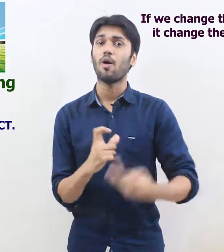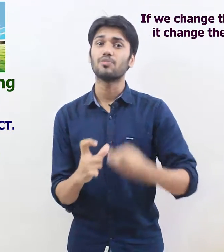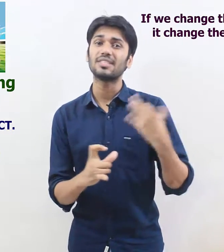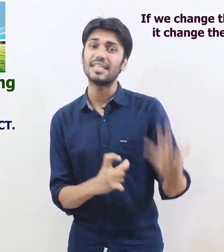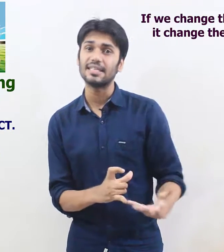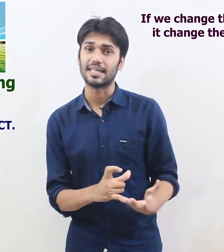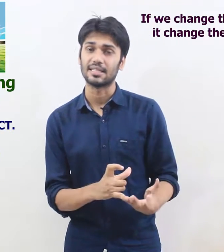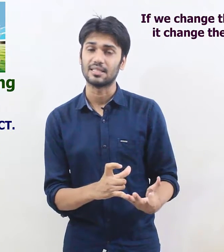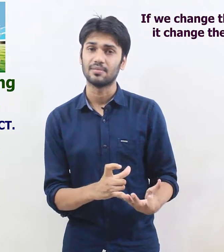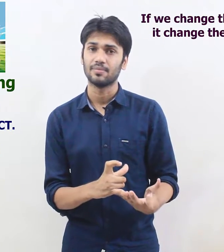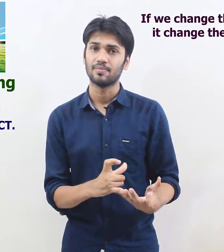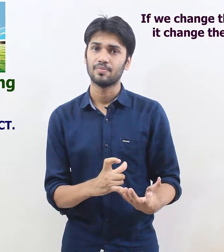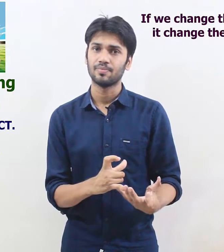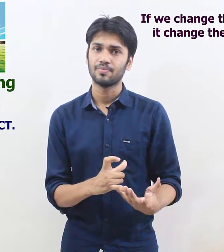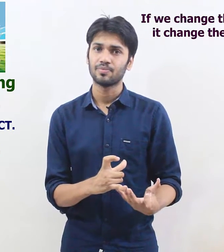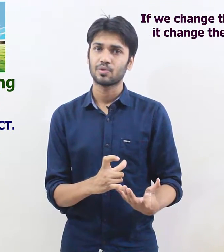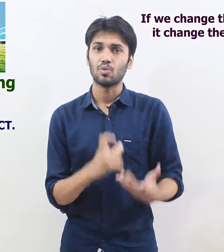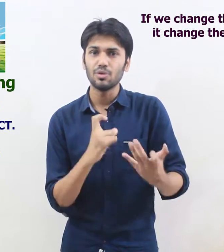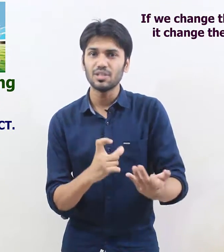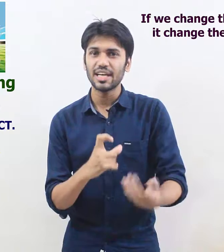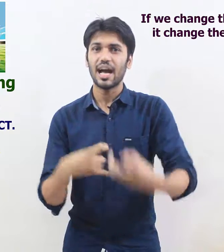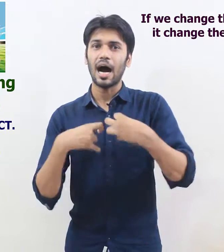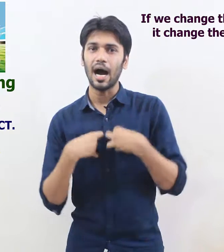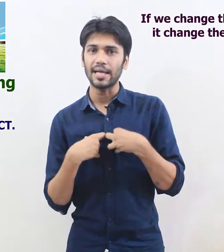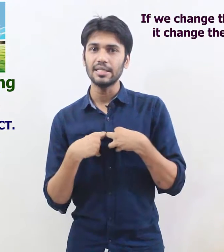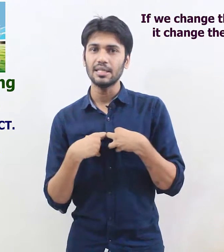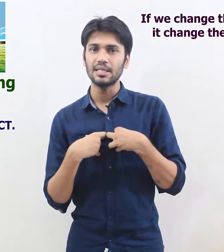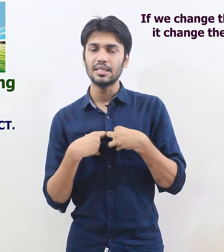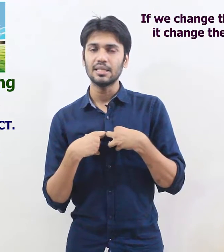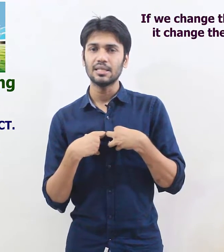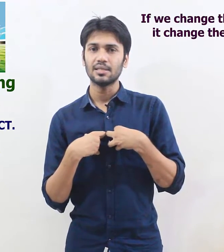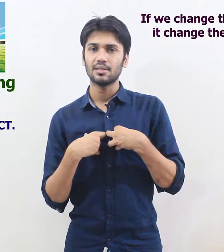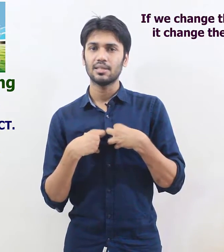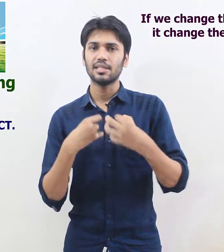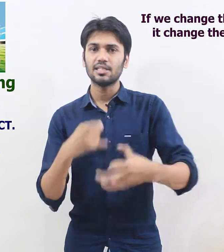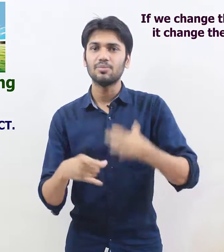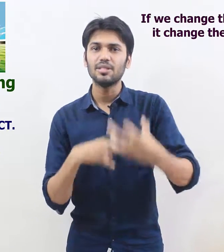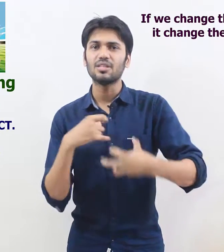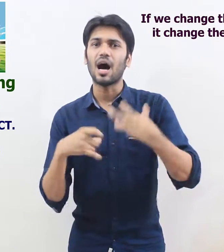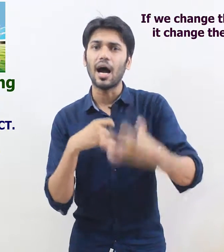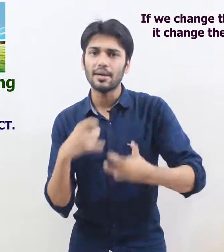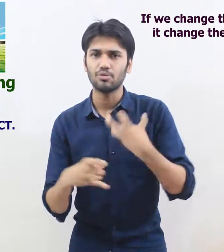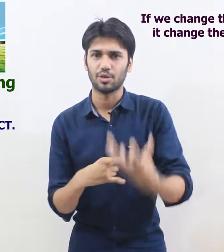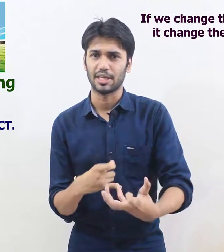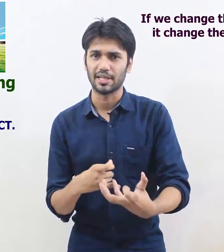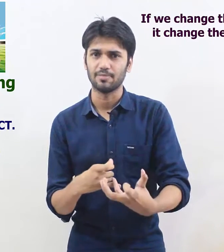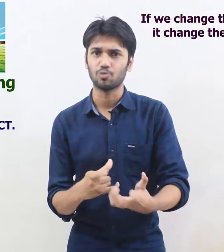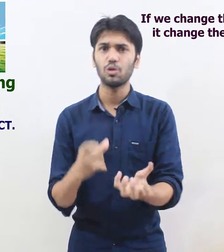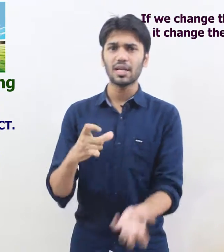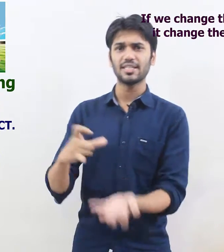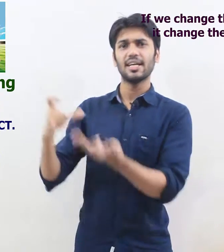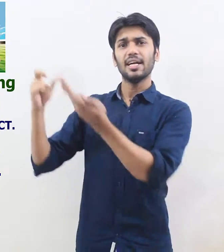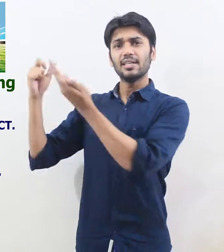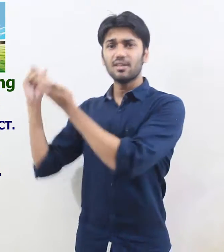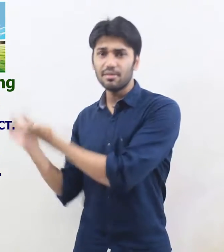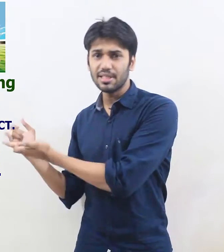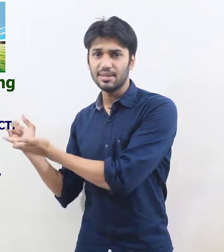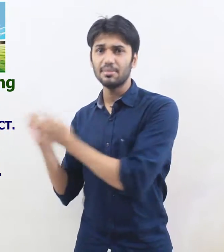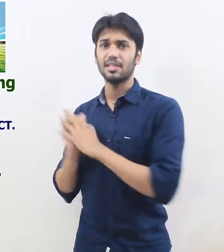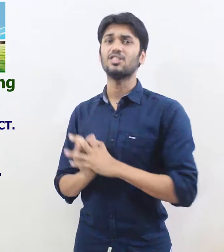of the sentence when we say I when means I am doing it when I say Karim